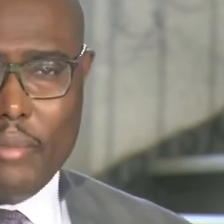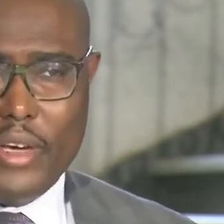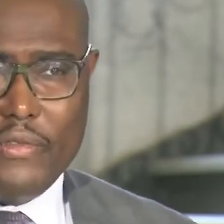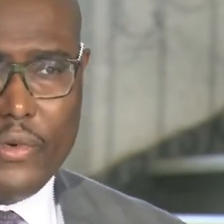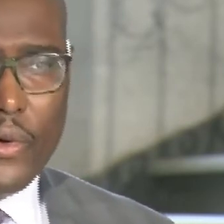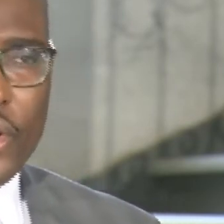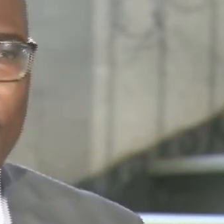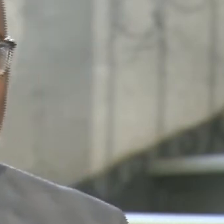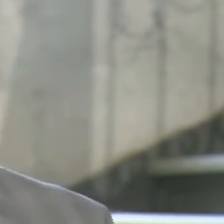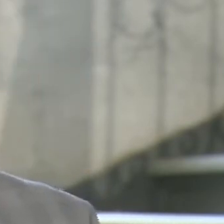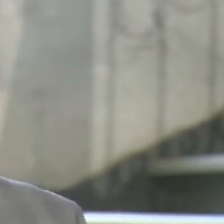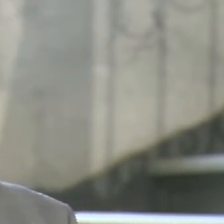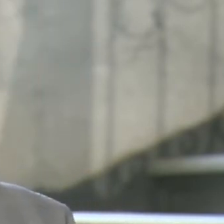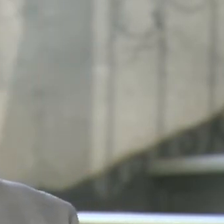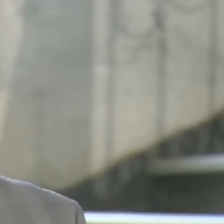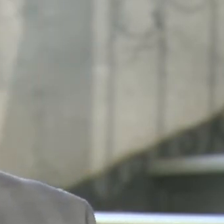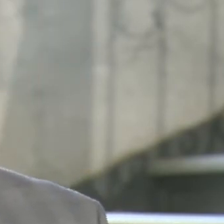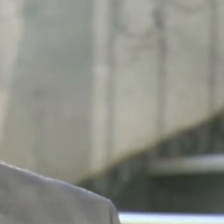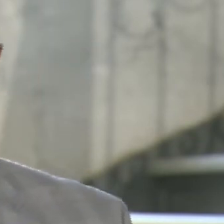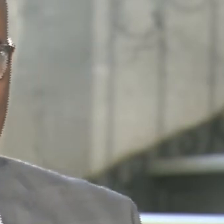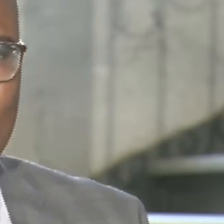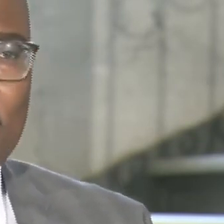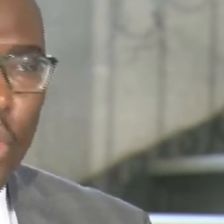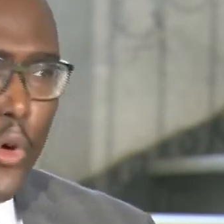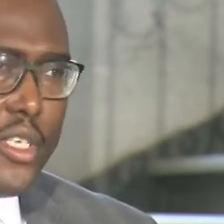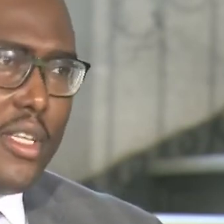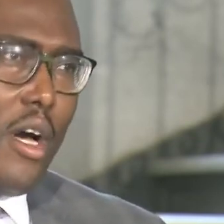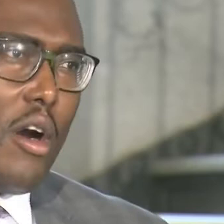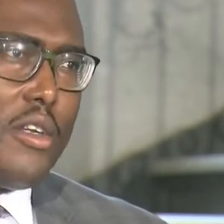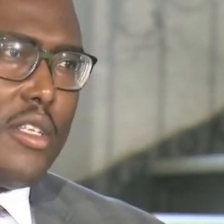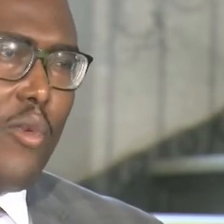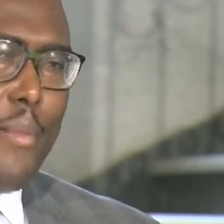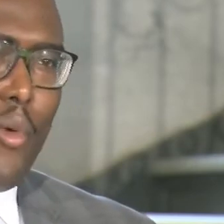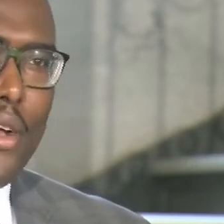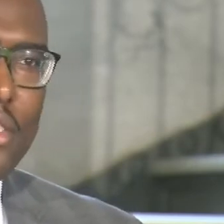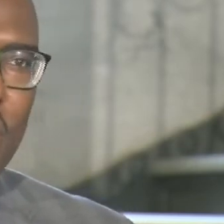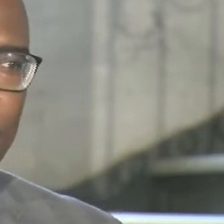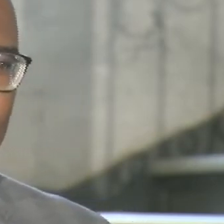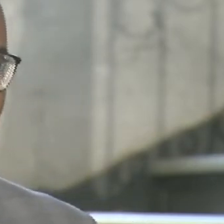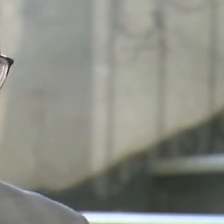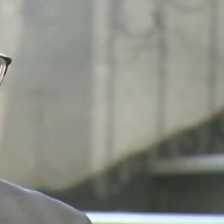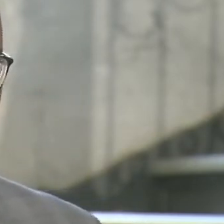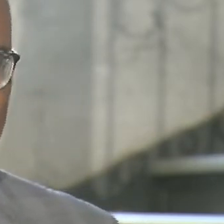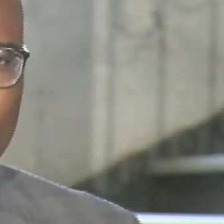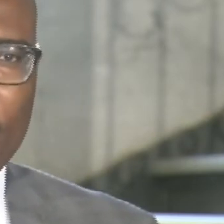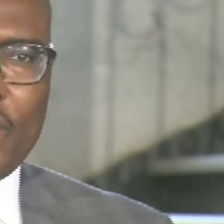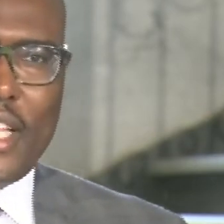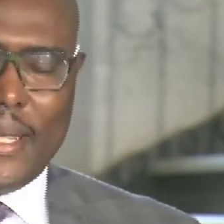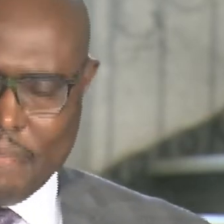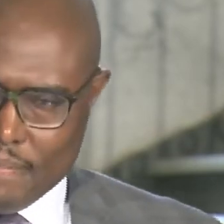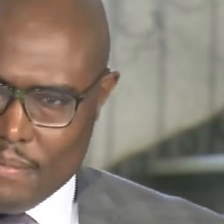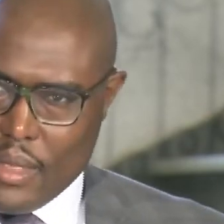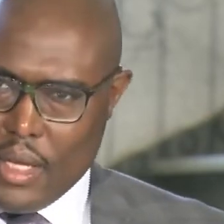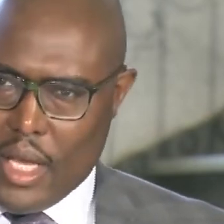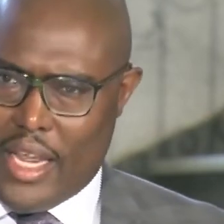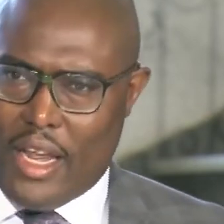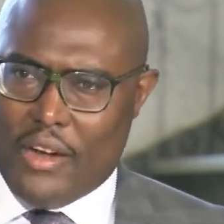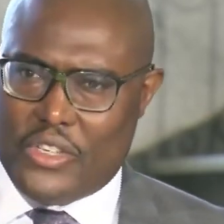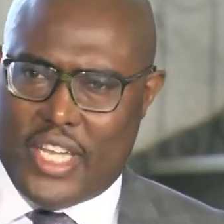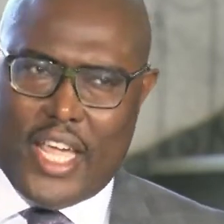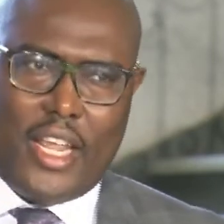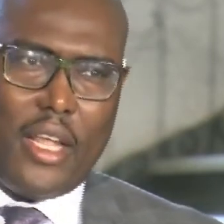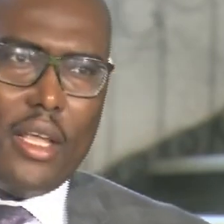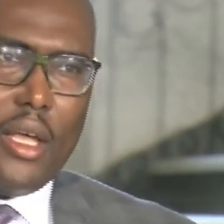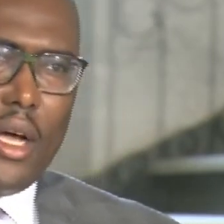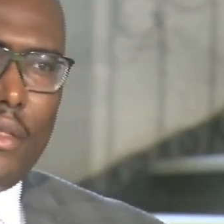family, but for education and sports and arts and wrap around services, I stand before you here today and in